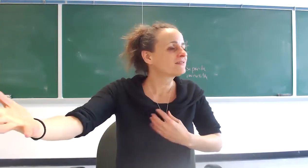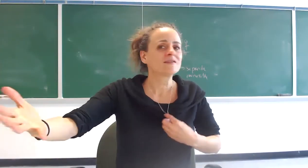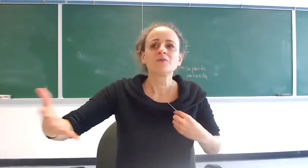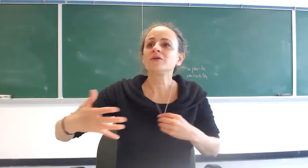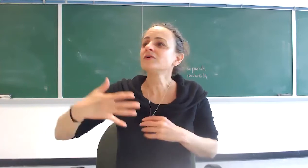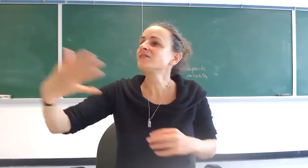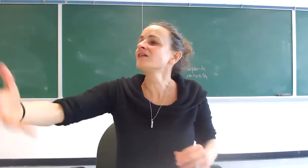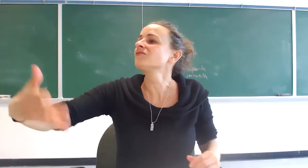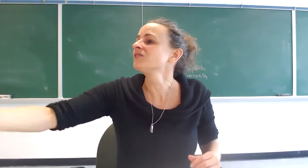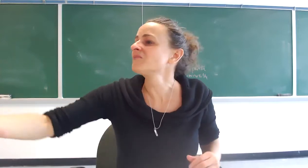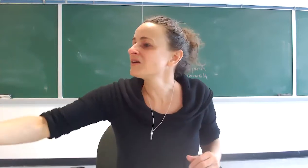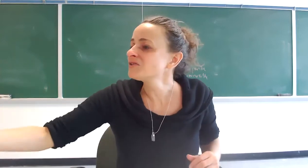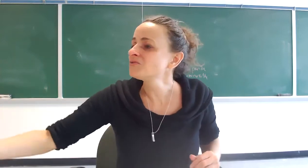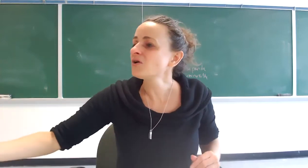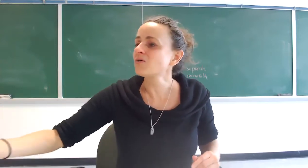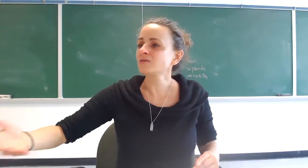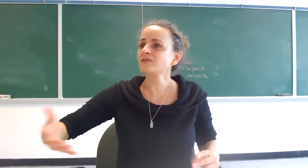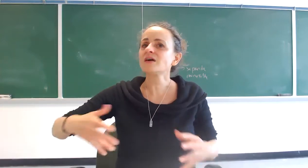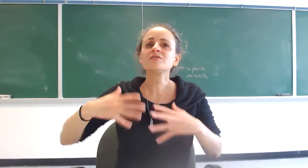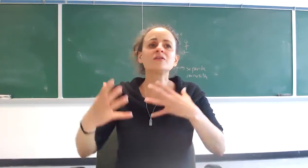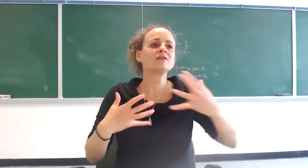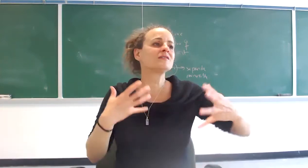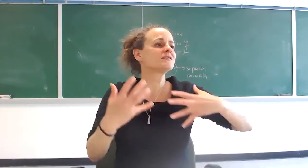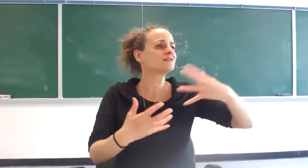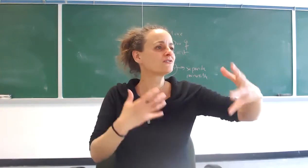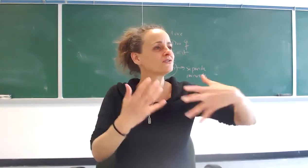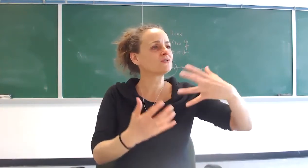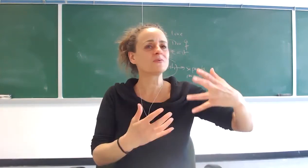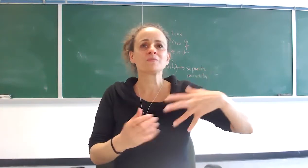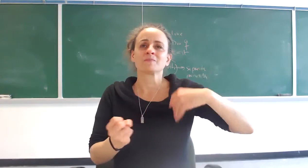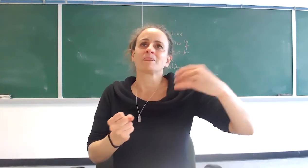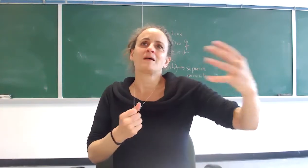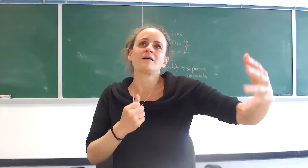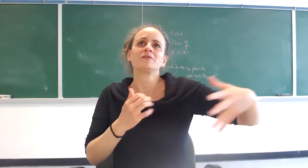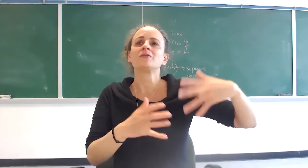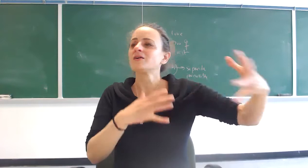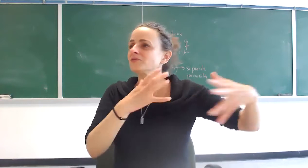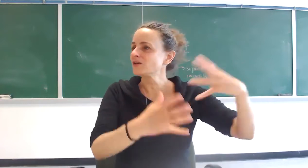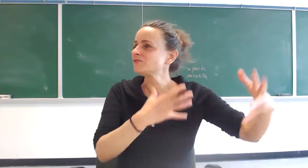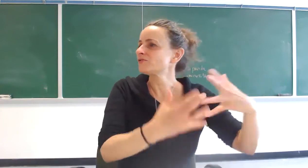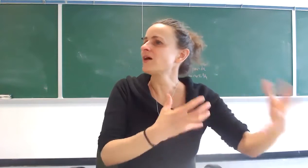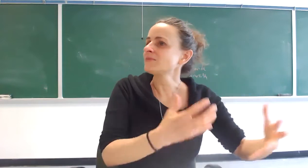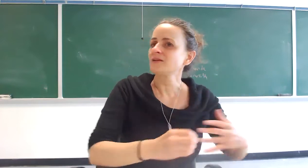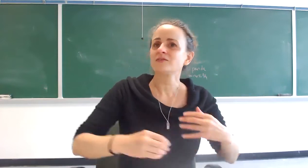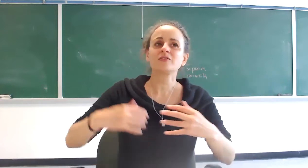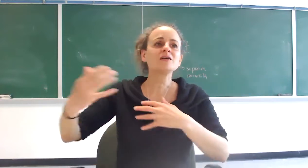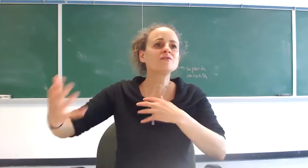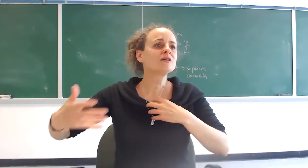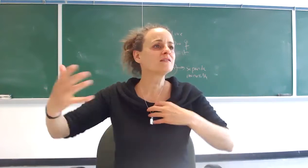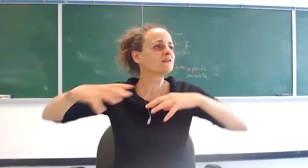it's not even somebody you know there's not even instinct of you know uh you know how you love your family there's not even instinct